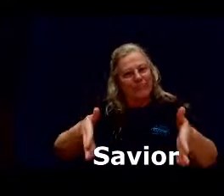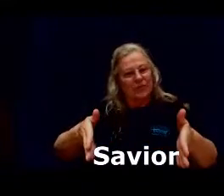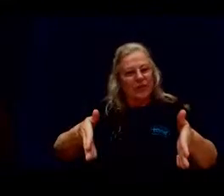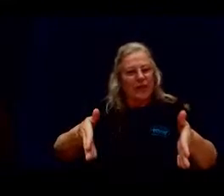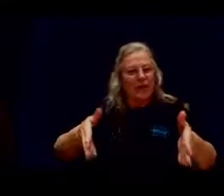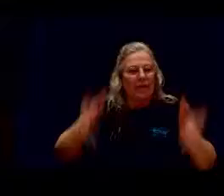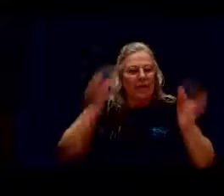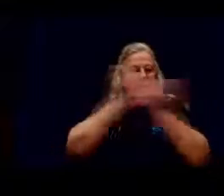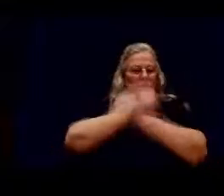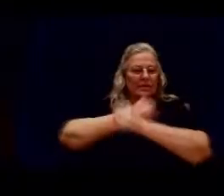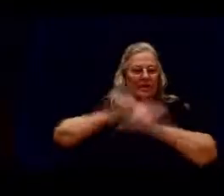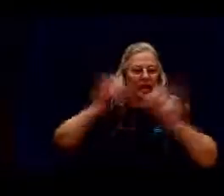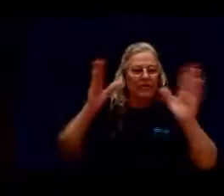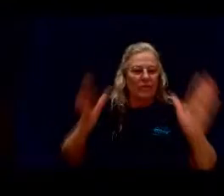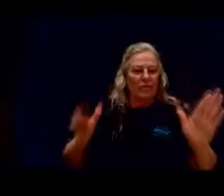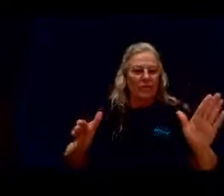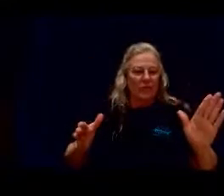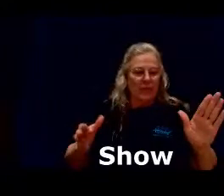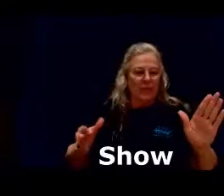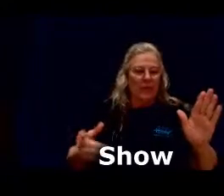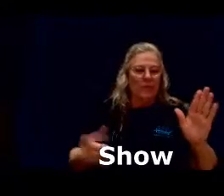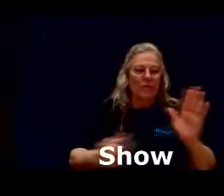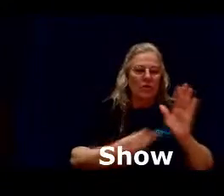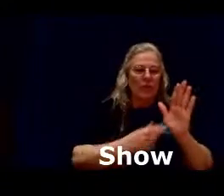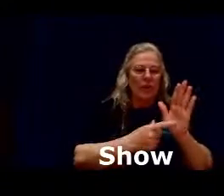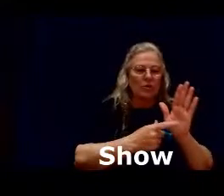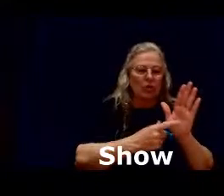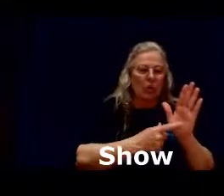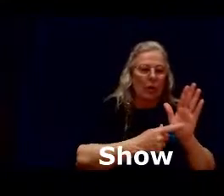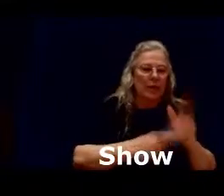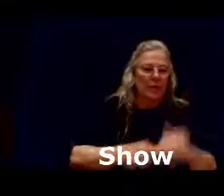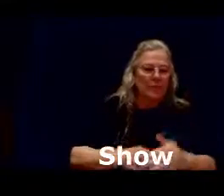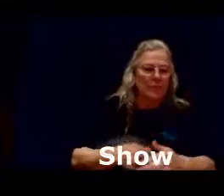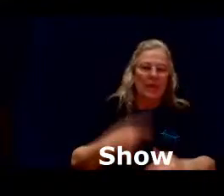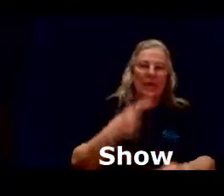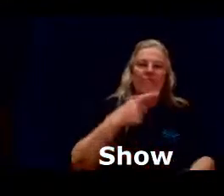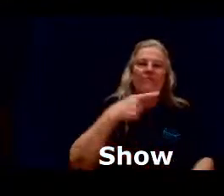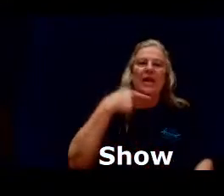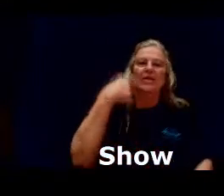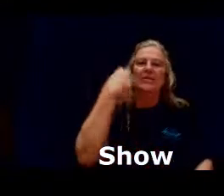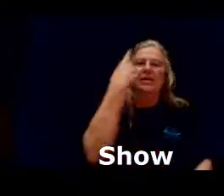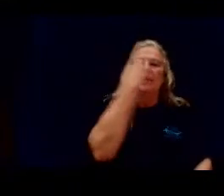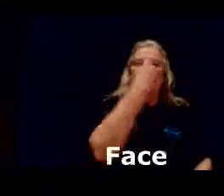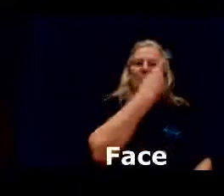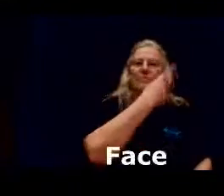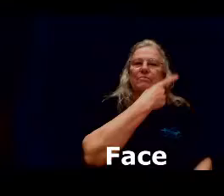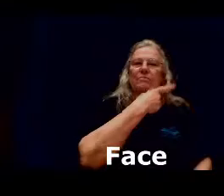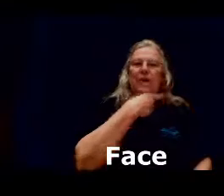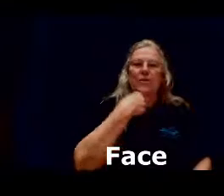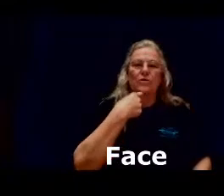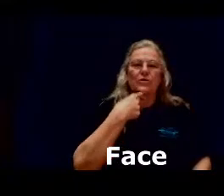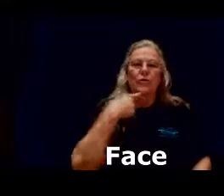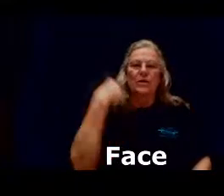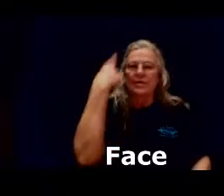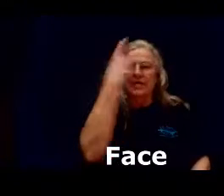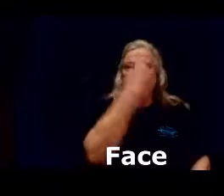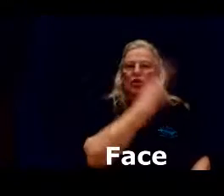straight down Savior we talked about showing face and you're just going to see them